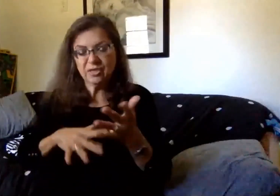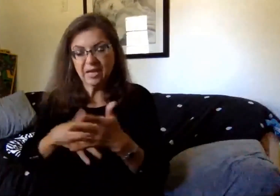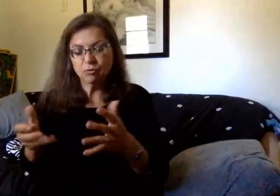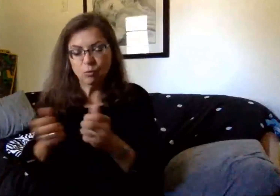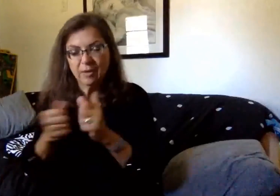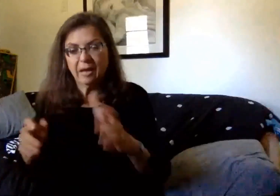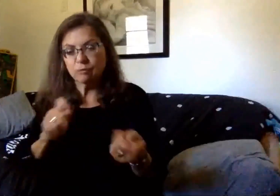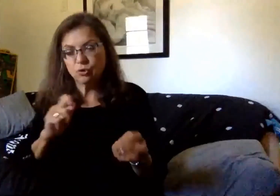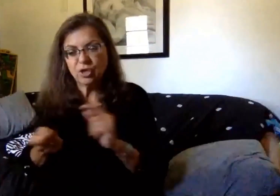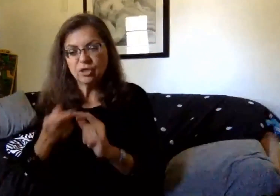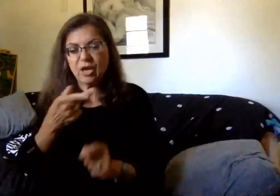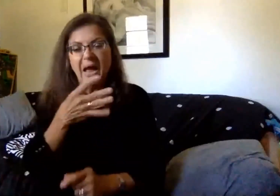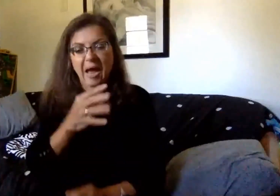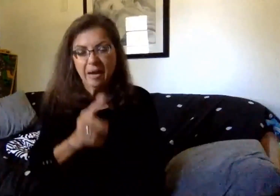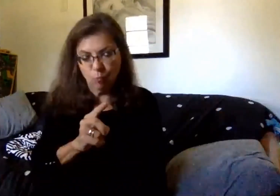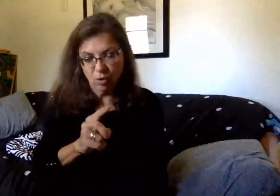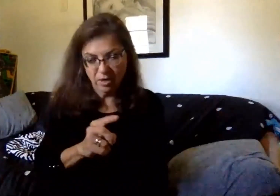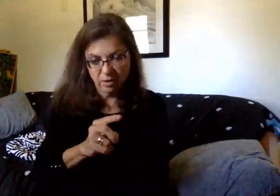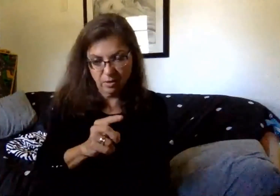their hybrid group?